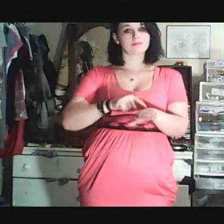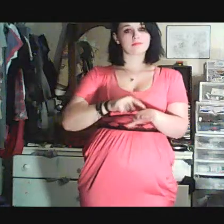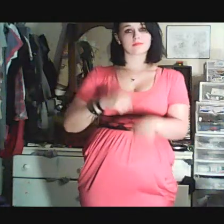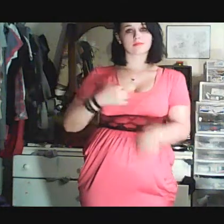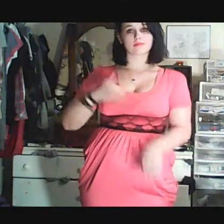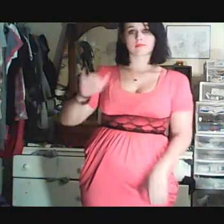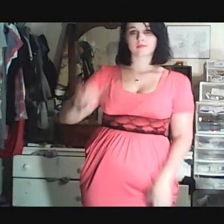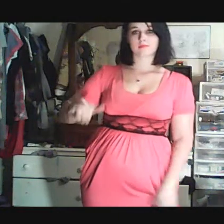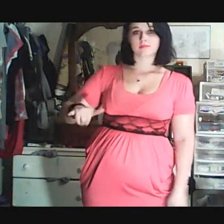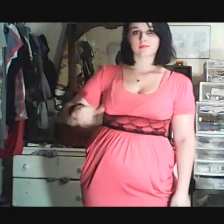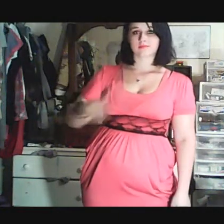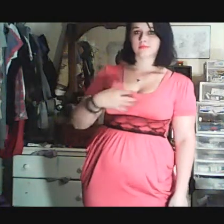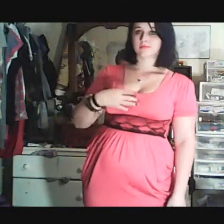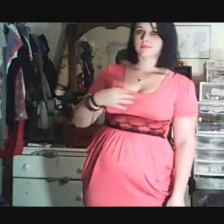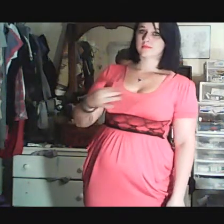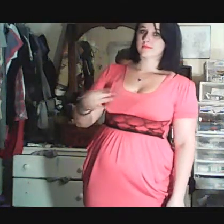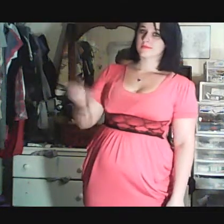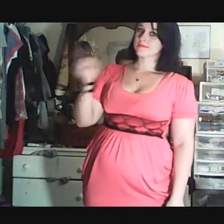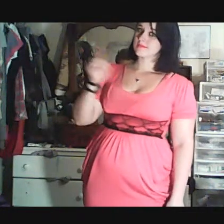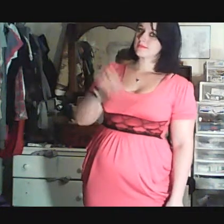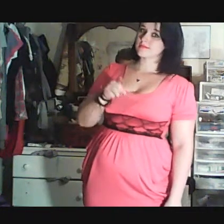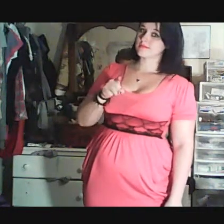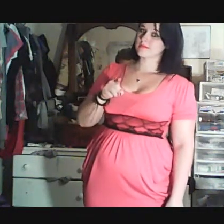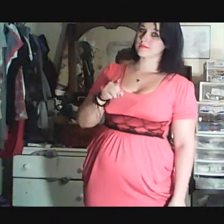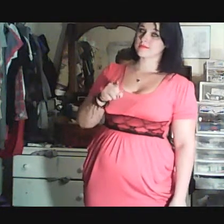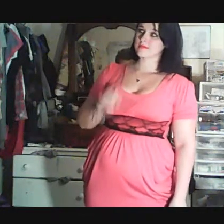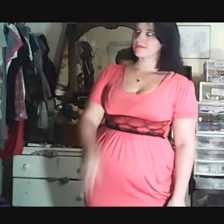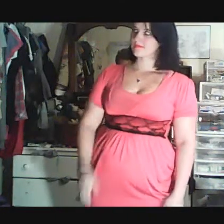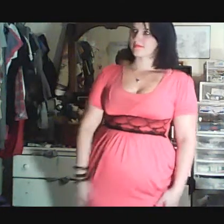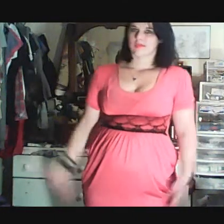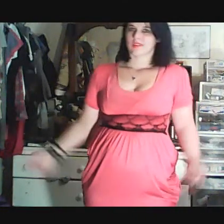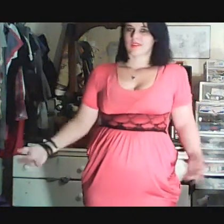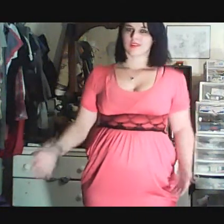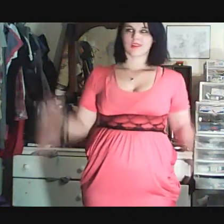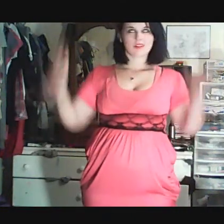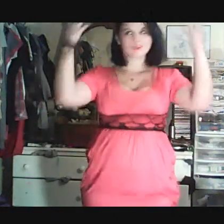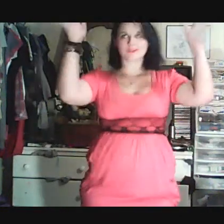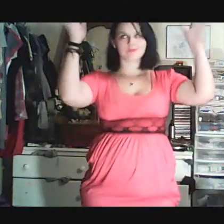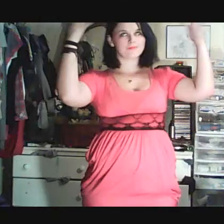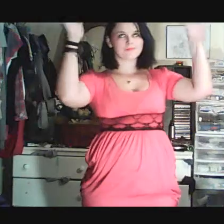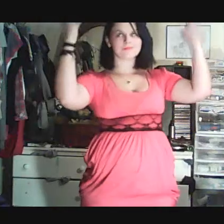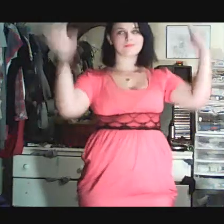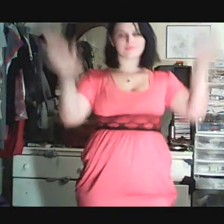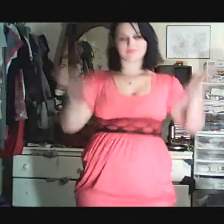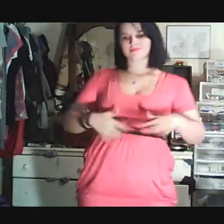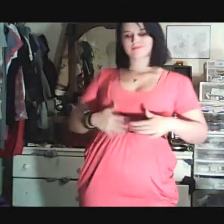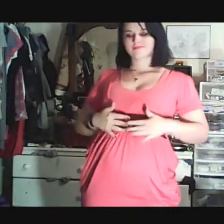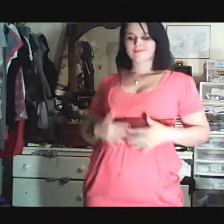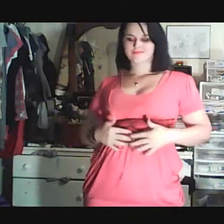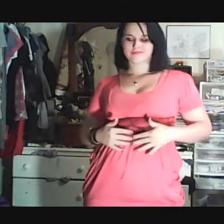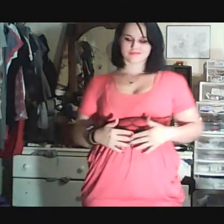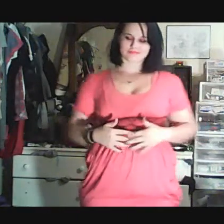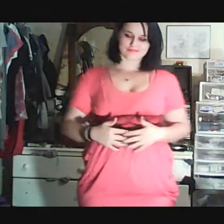I'm still into you. I should be over all the butterflies,